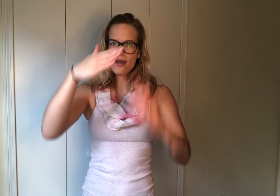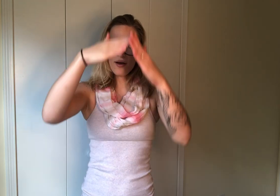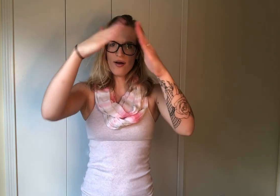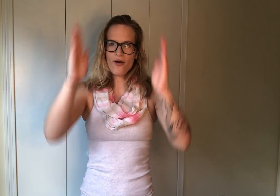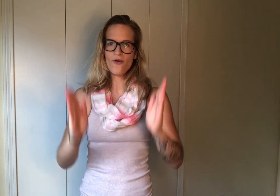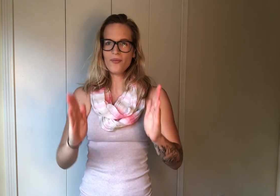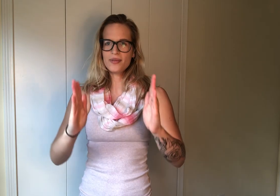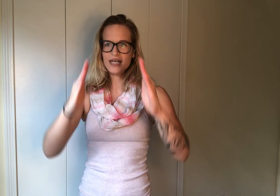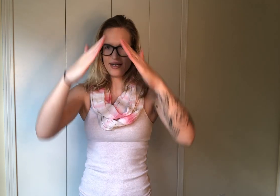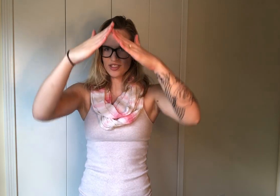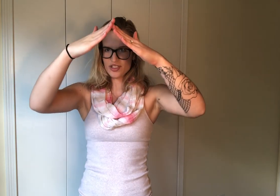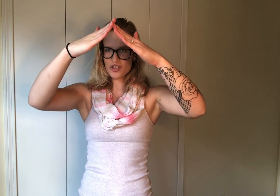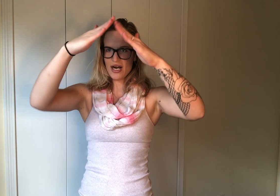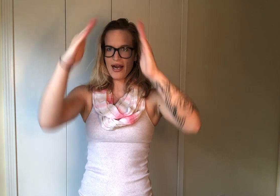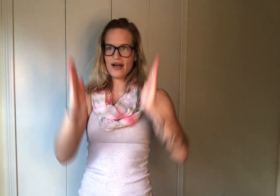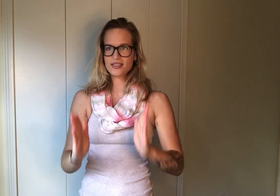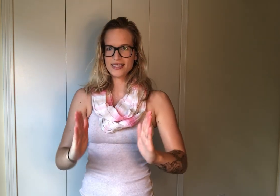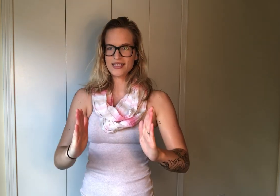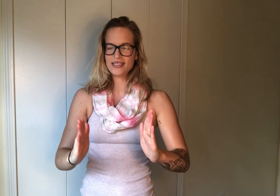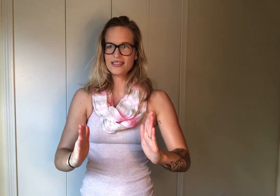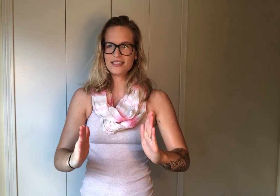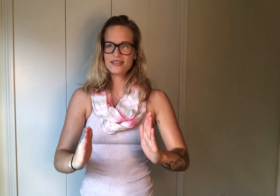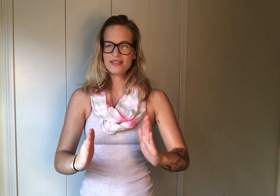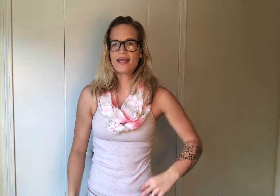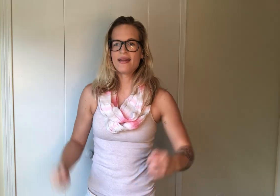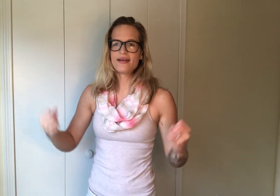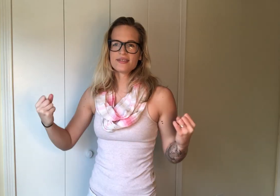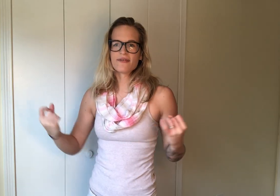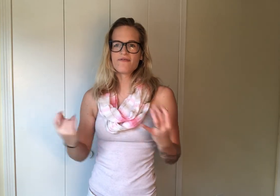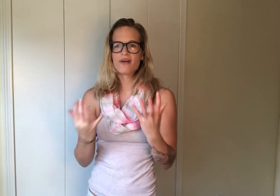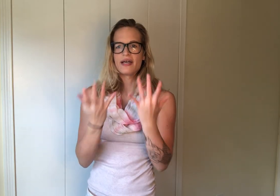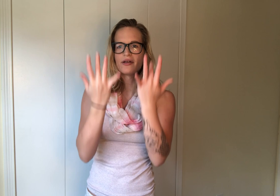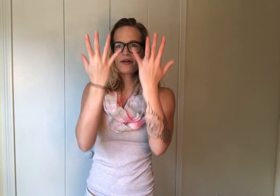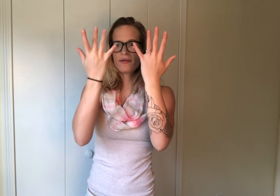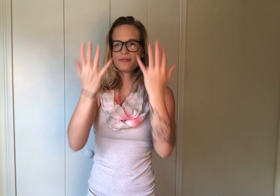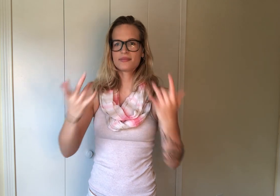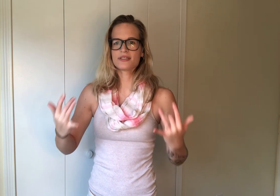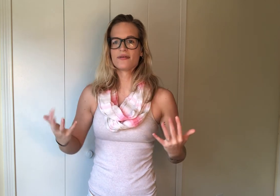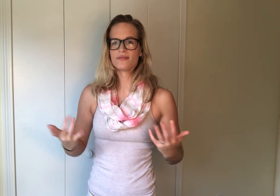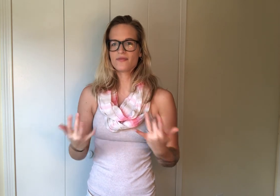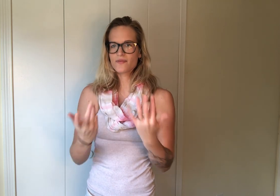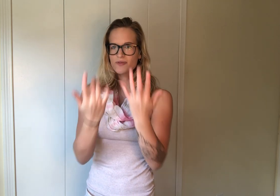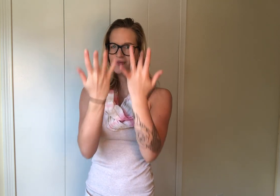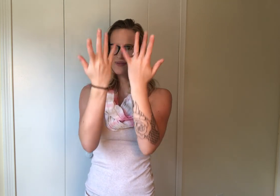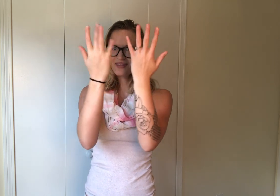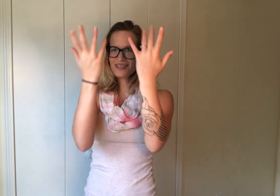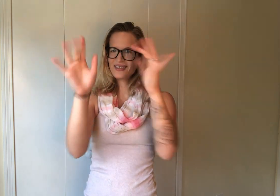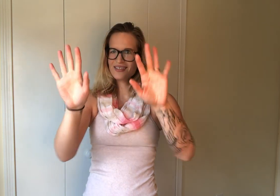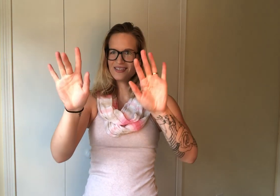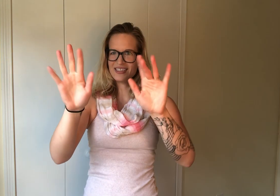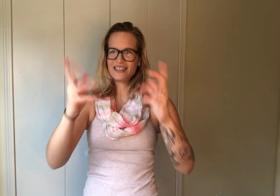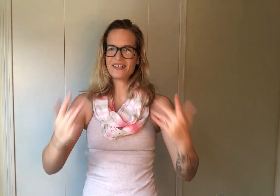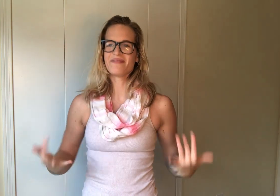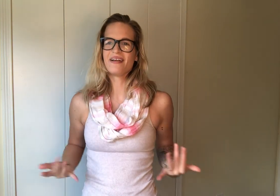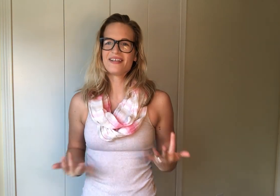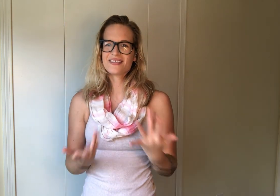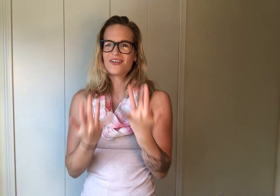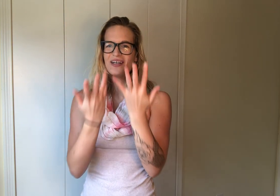home, kind of just draw a house like this, and there's a fire, so shake your fingers going